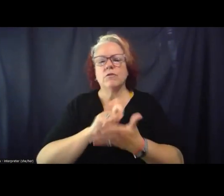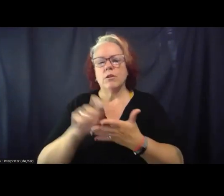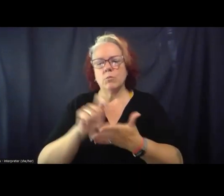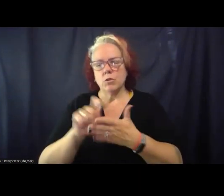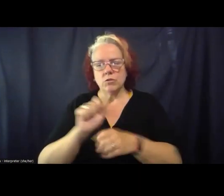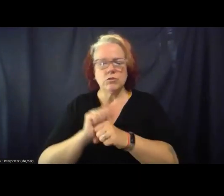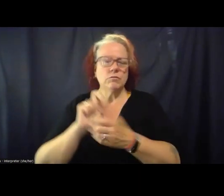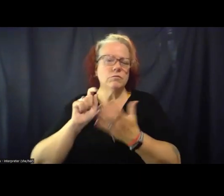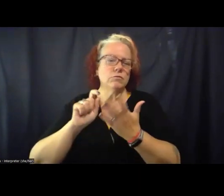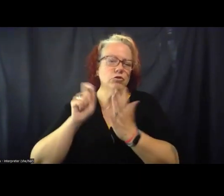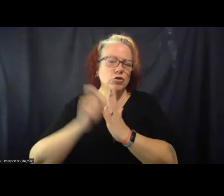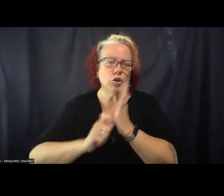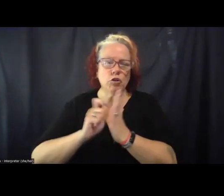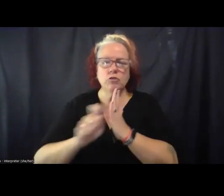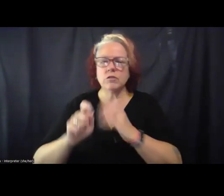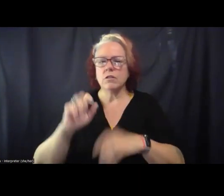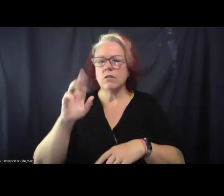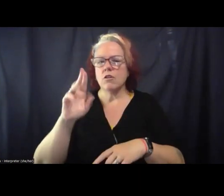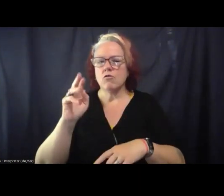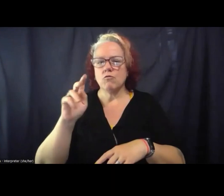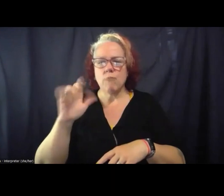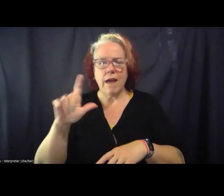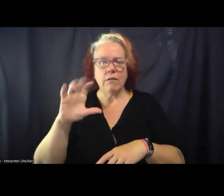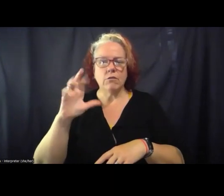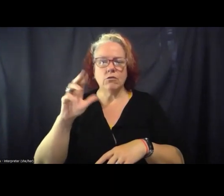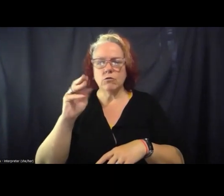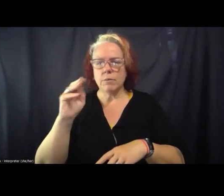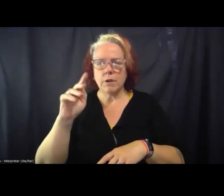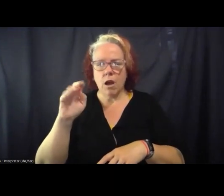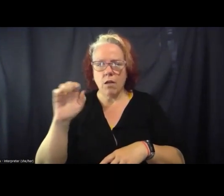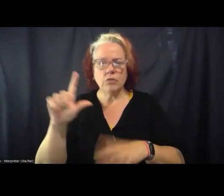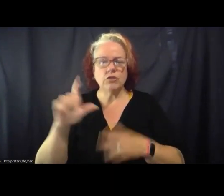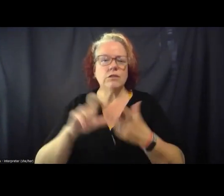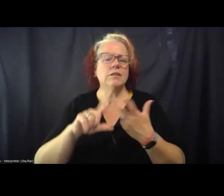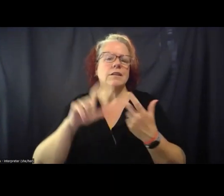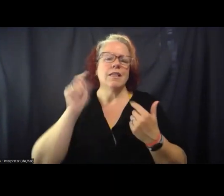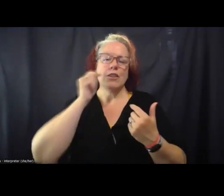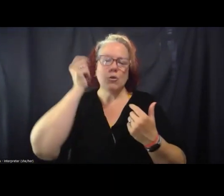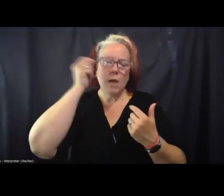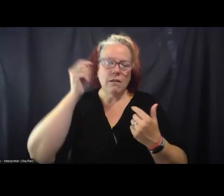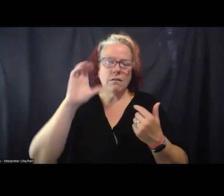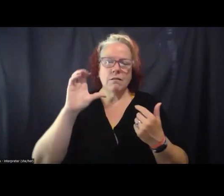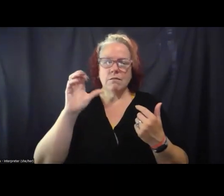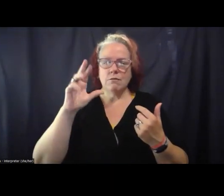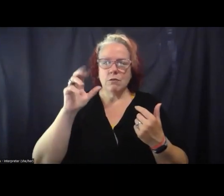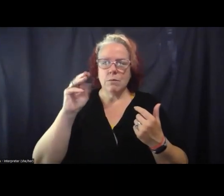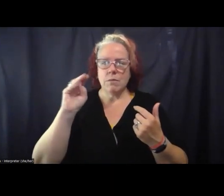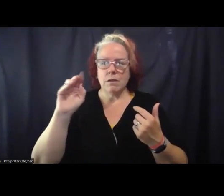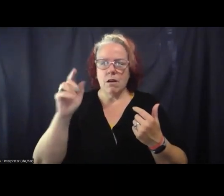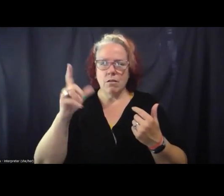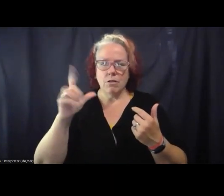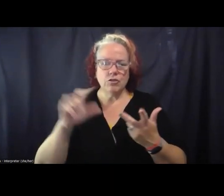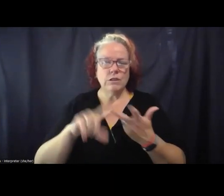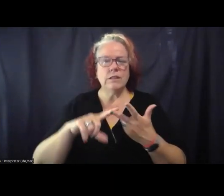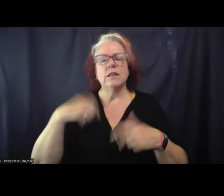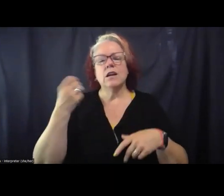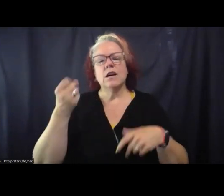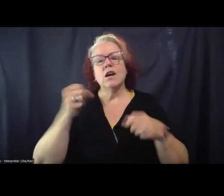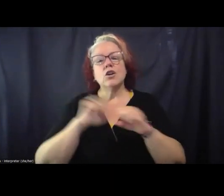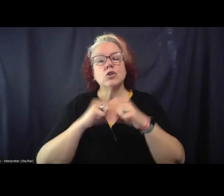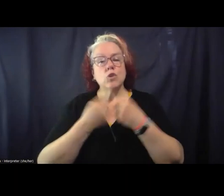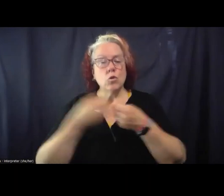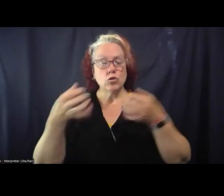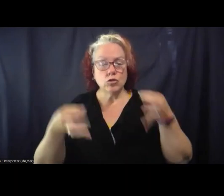Criminology, Theoretical Criminology, Punishment in Society, Social Justice, Crime, Media, Culture,